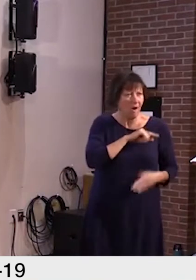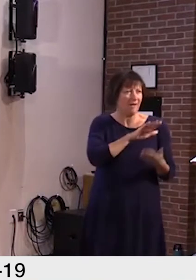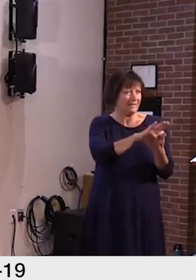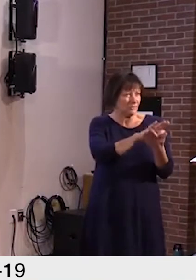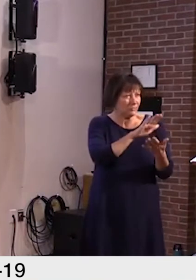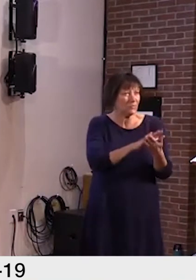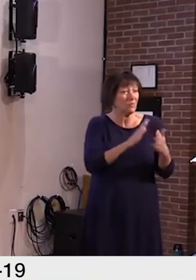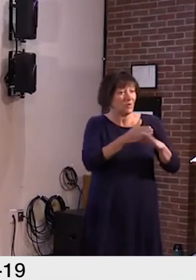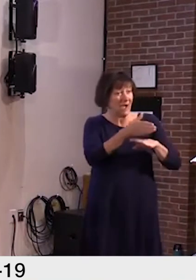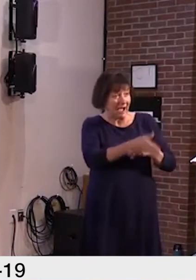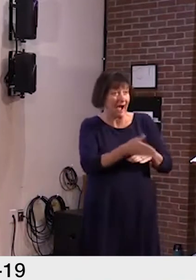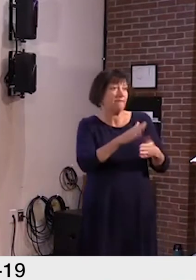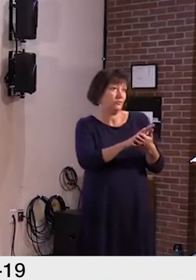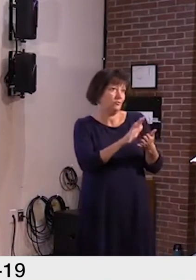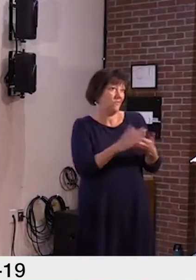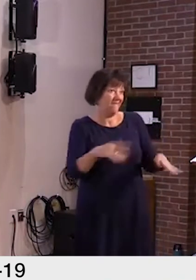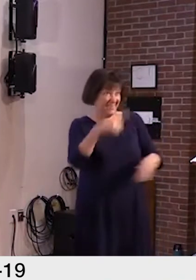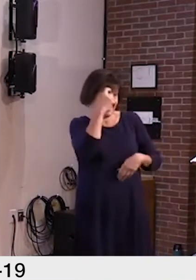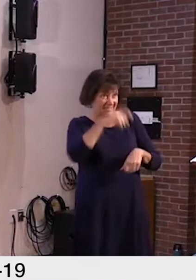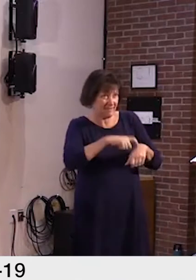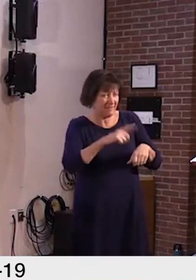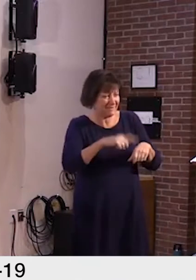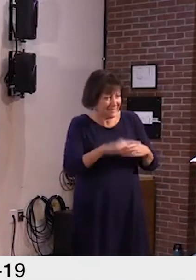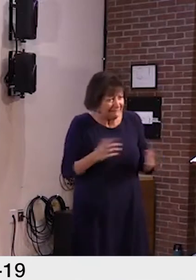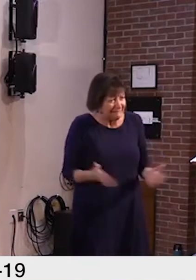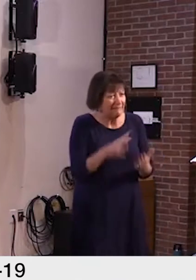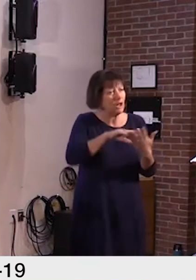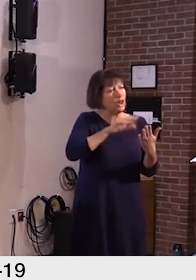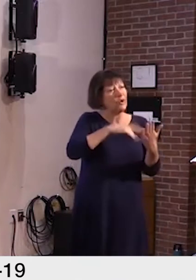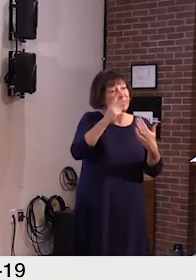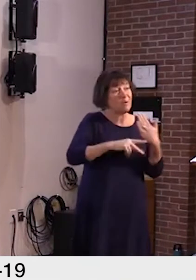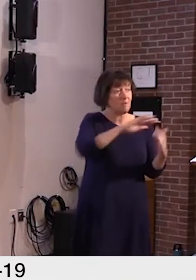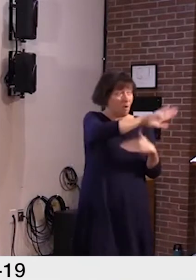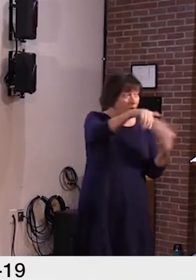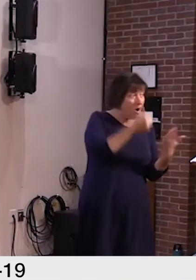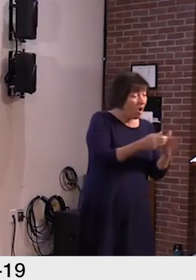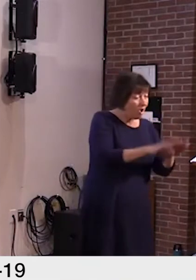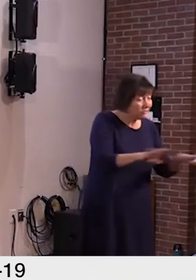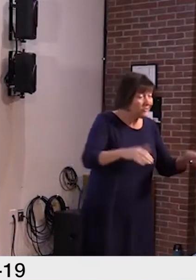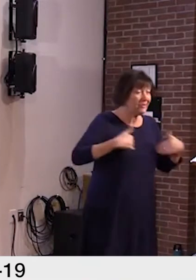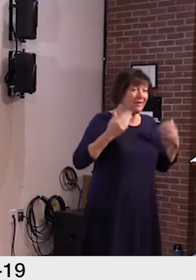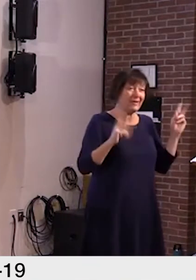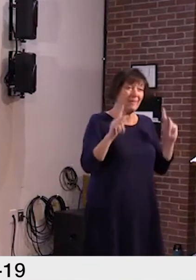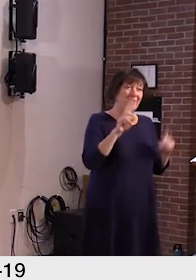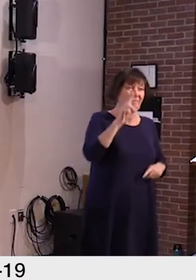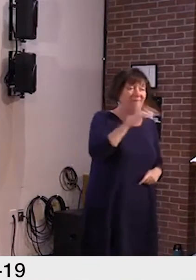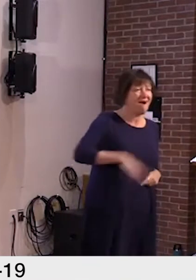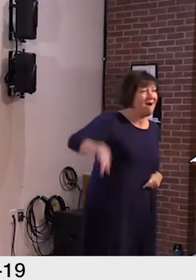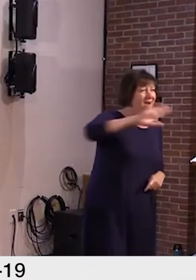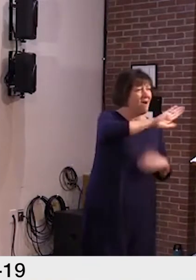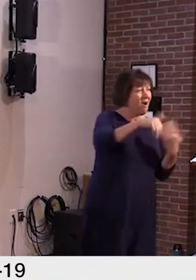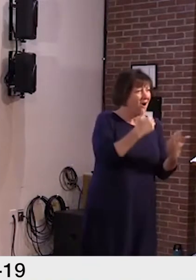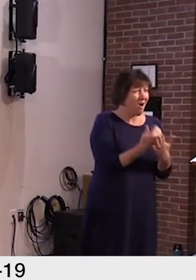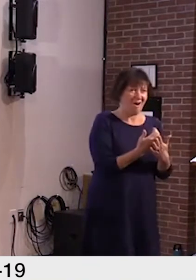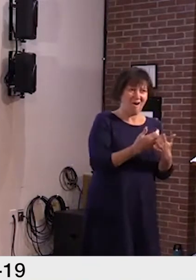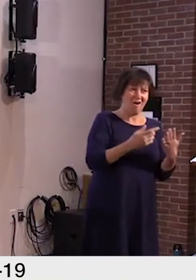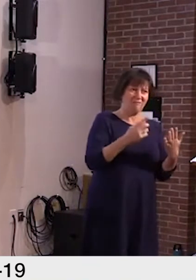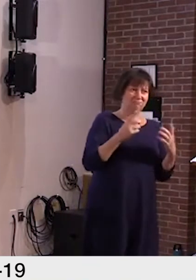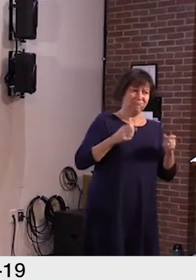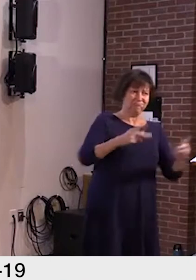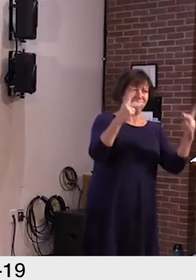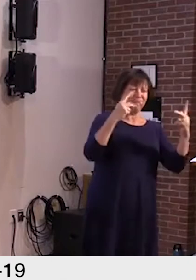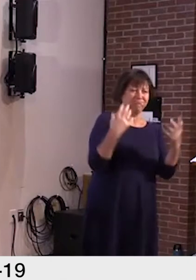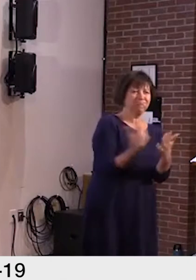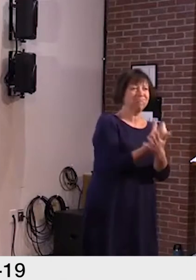learning programs so that all of Vermont's children and youth can have the opportunities that they need and deserve to be active,